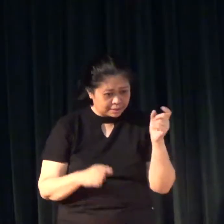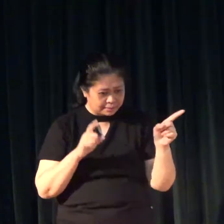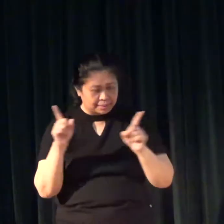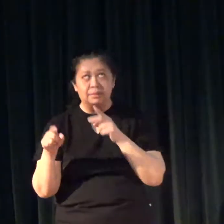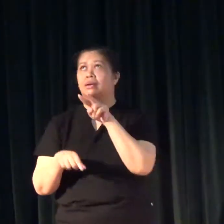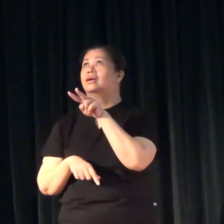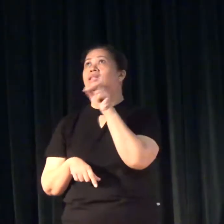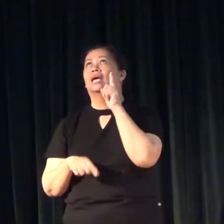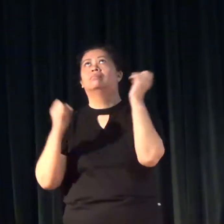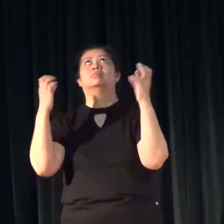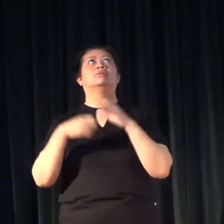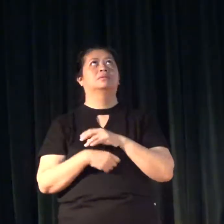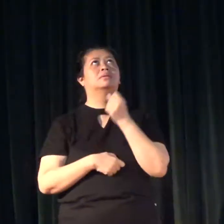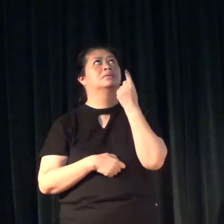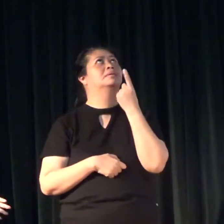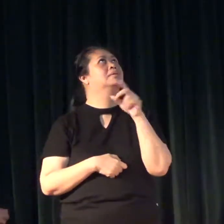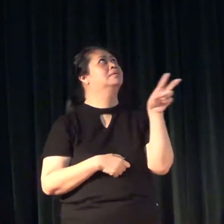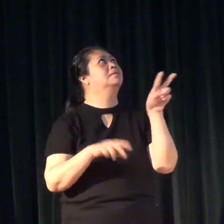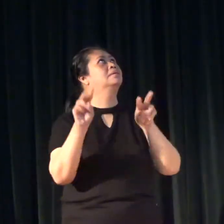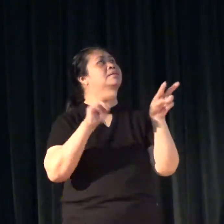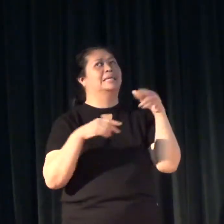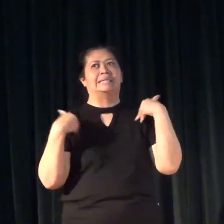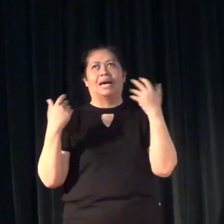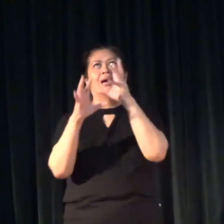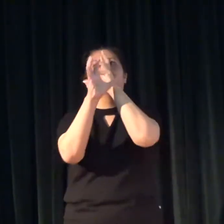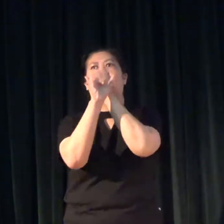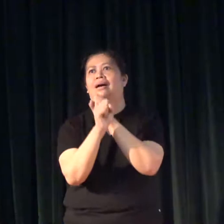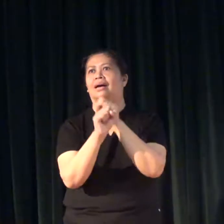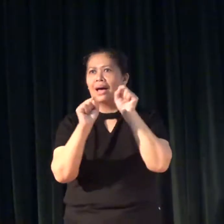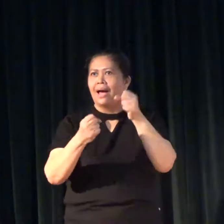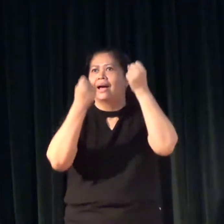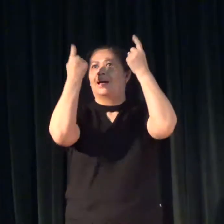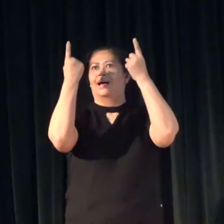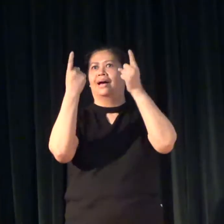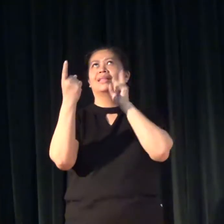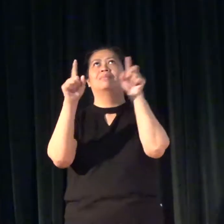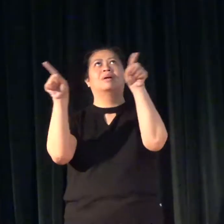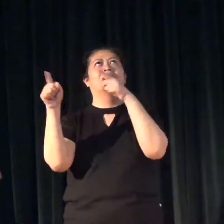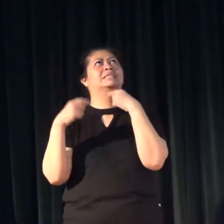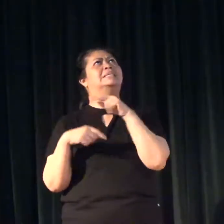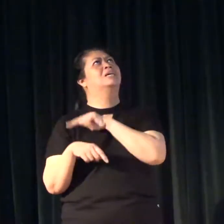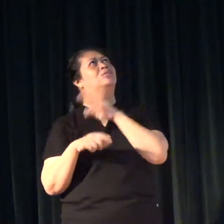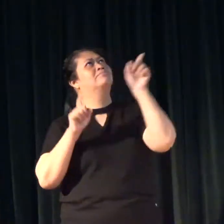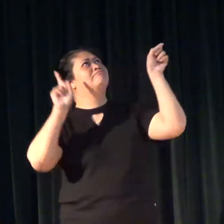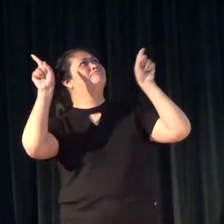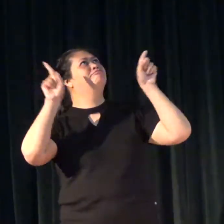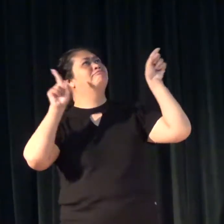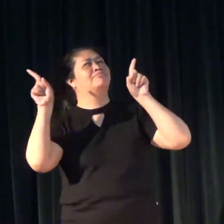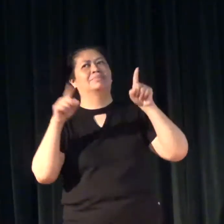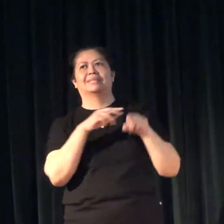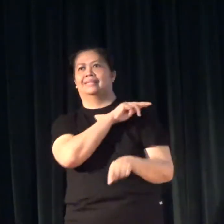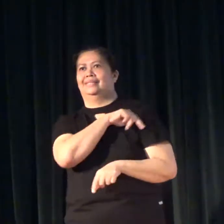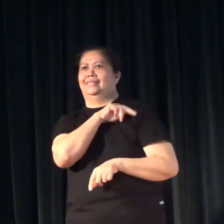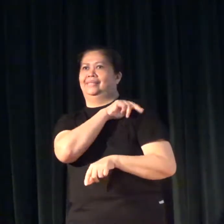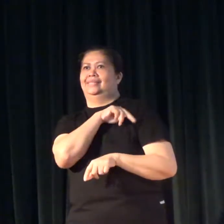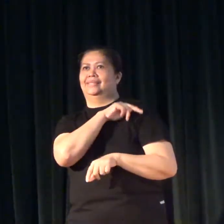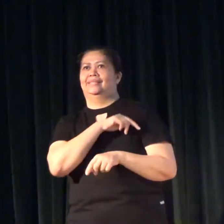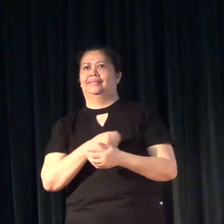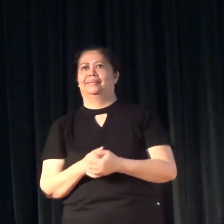when they see deaf about the sign, young kids are able to understand that, because of the nature of the language.